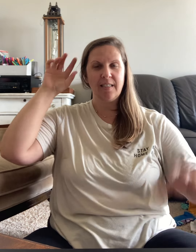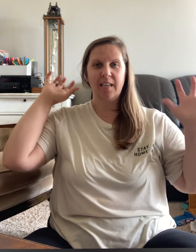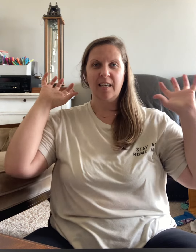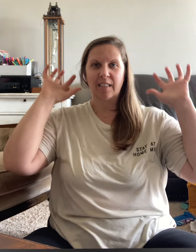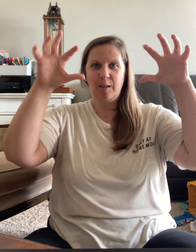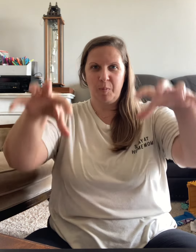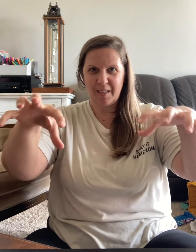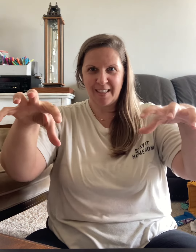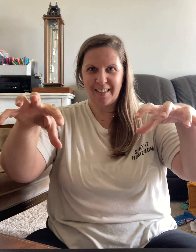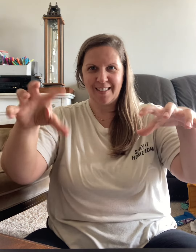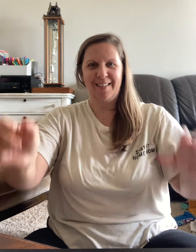species species